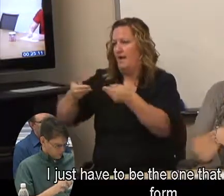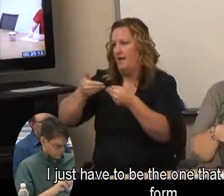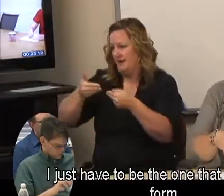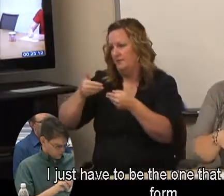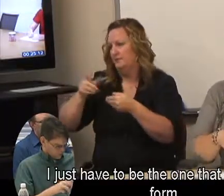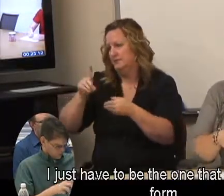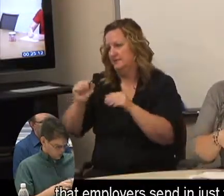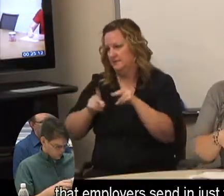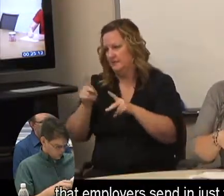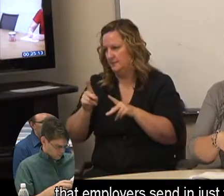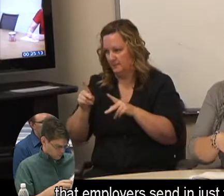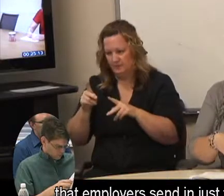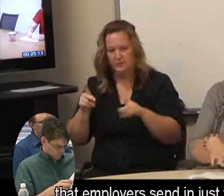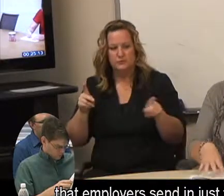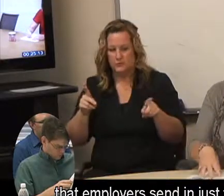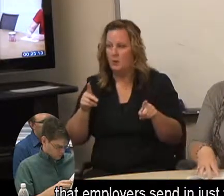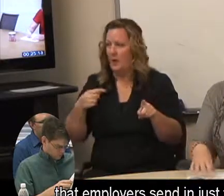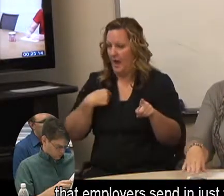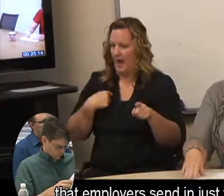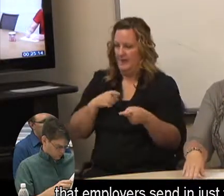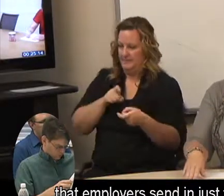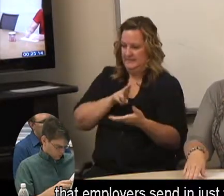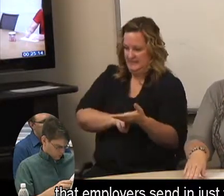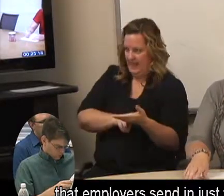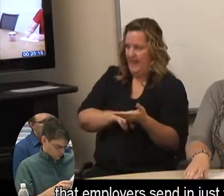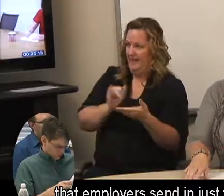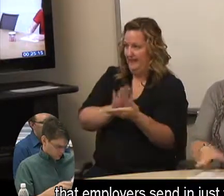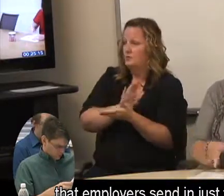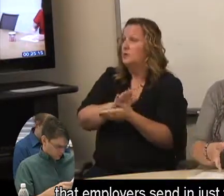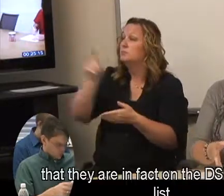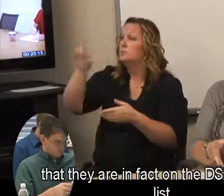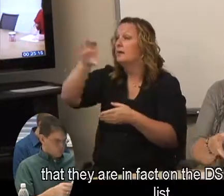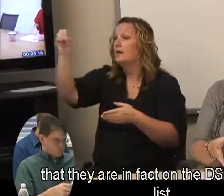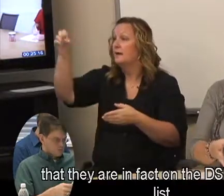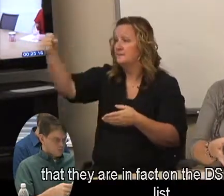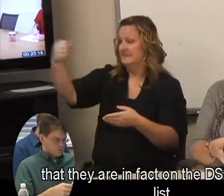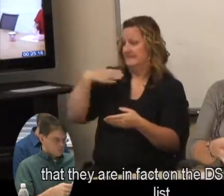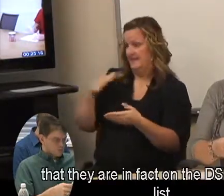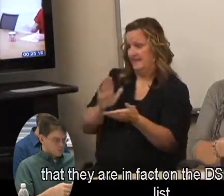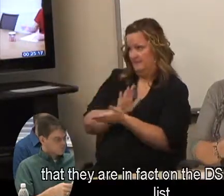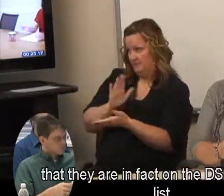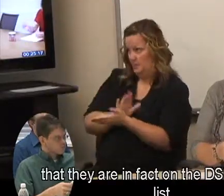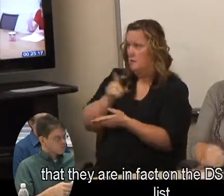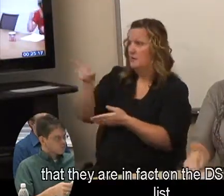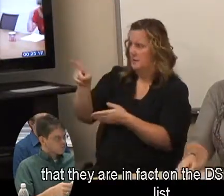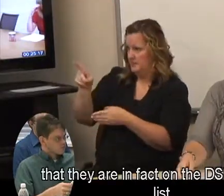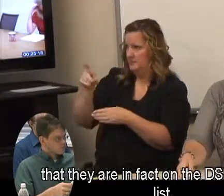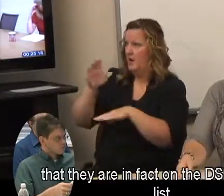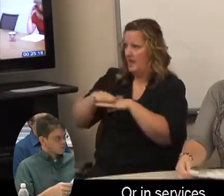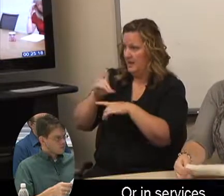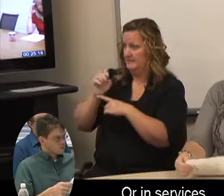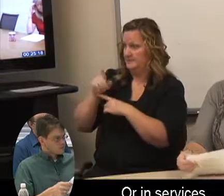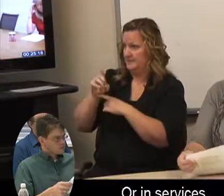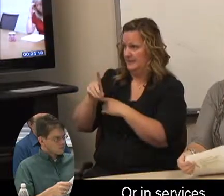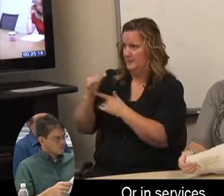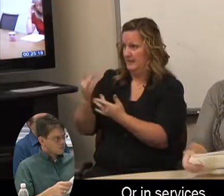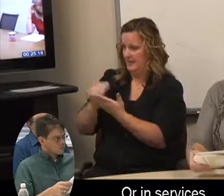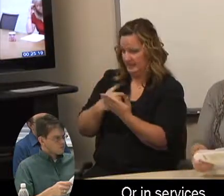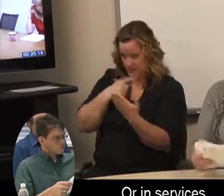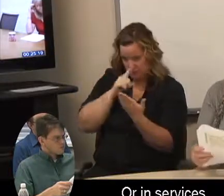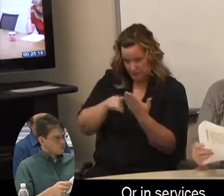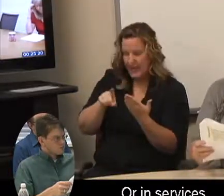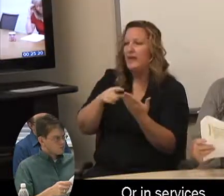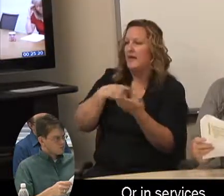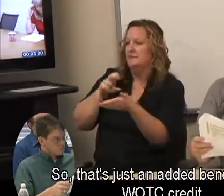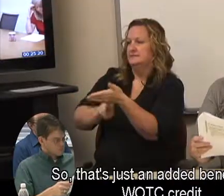signs that form that the employers send in just to certify that they are, in fact, on the DSPD waiting list or in